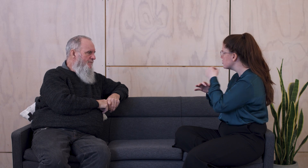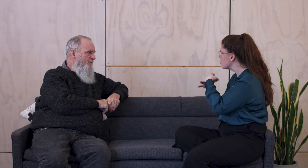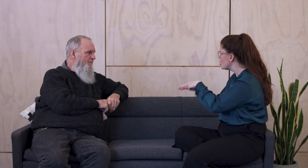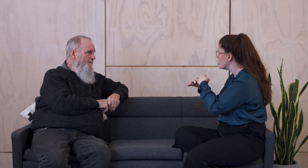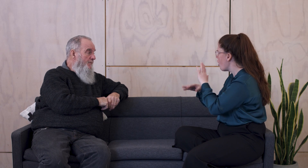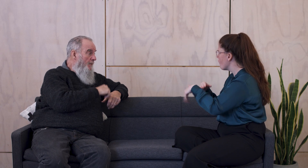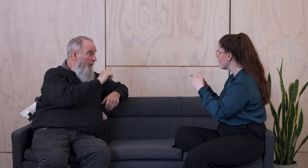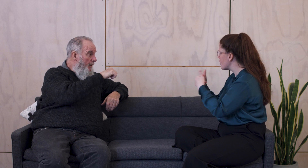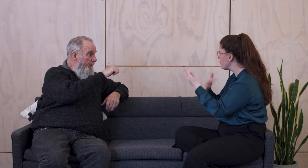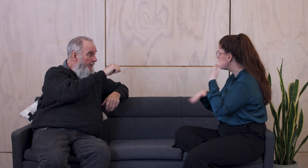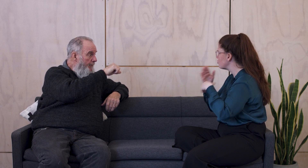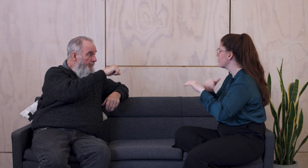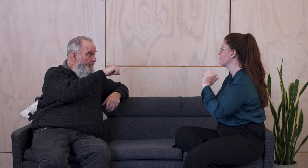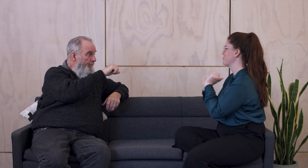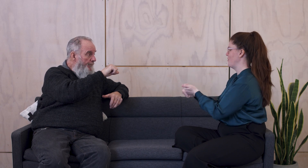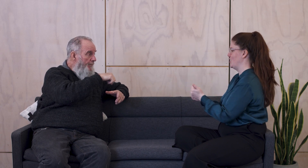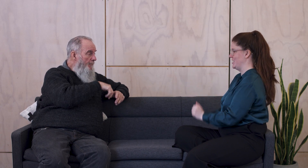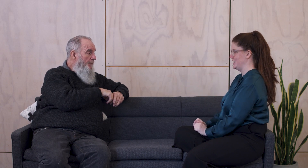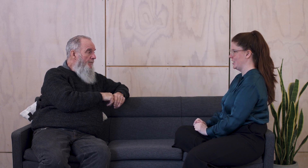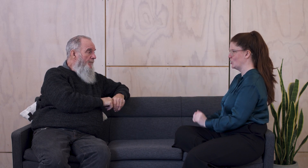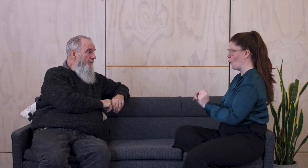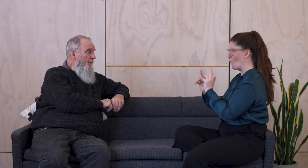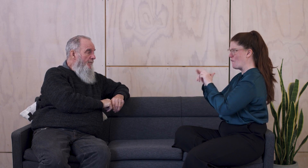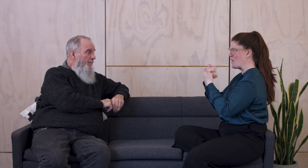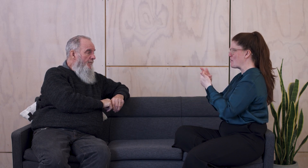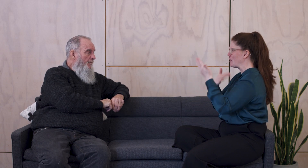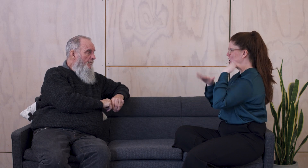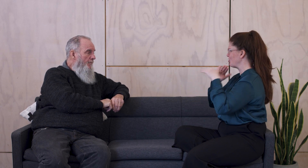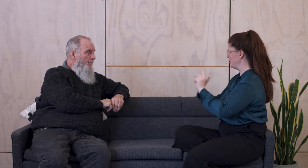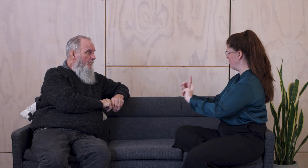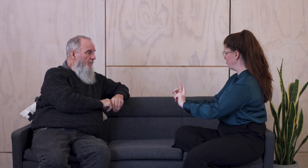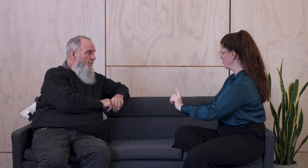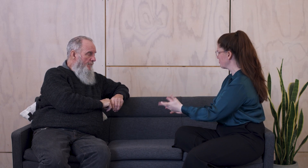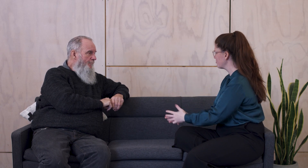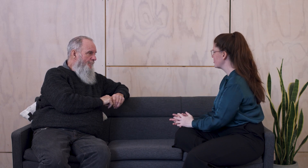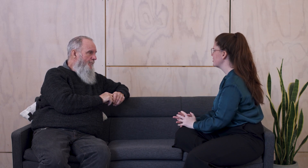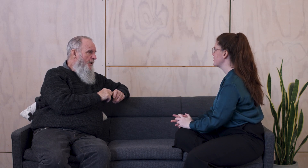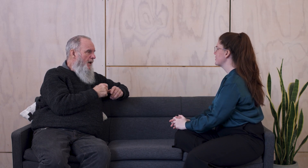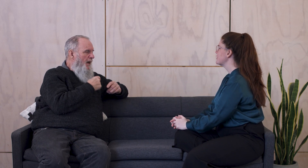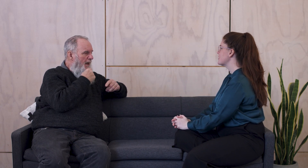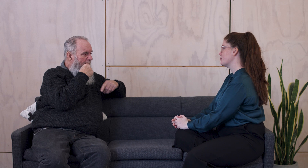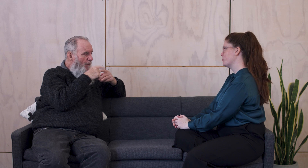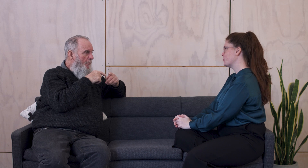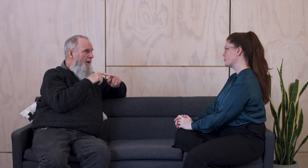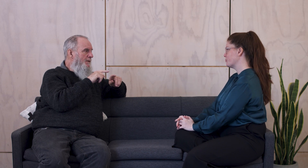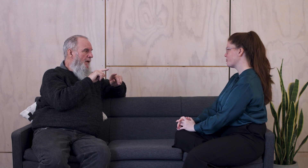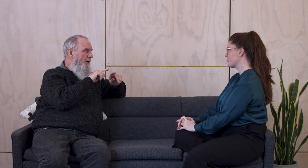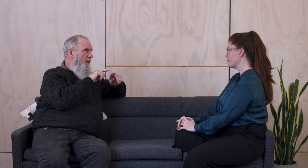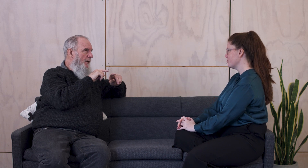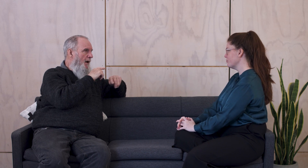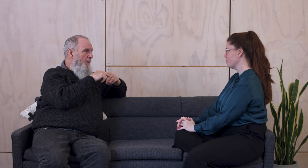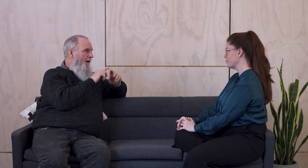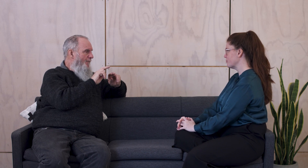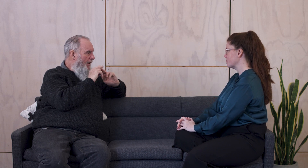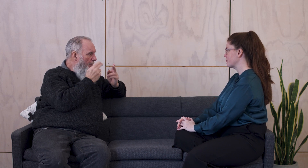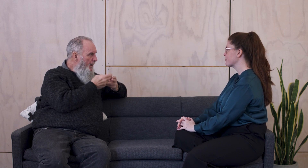okay if I ask you questions about family history? Yes. What is family history? Well, your family history provides